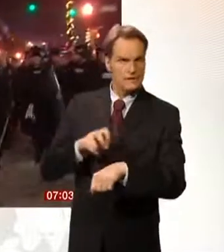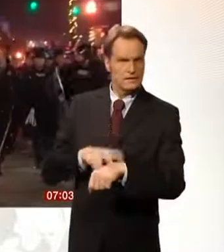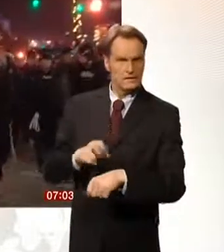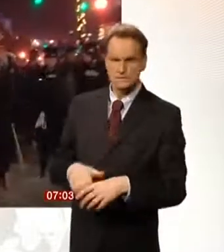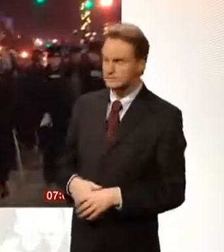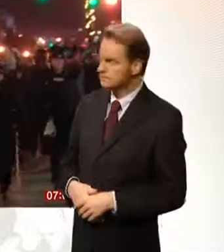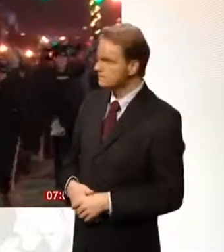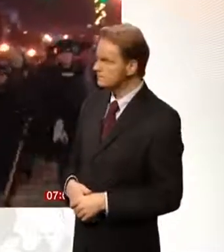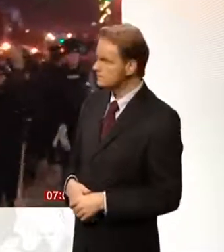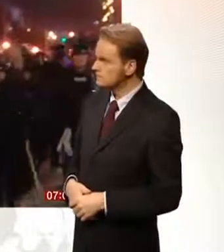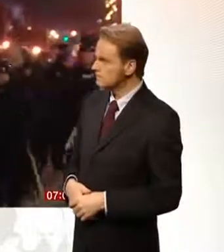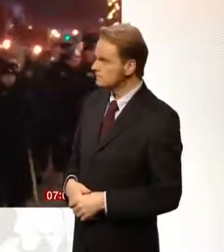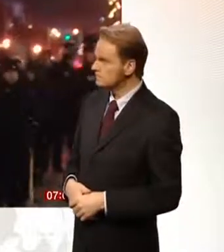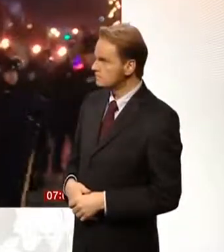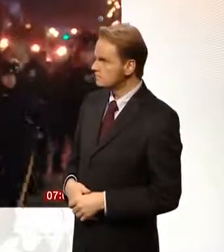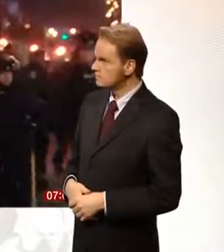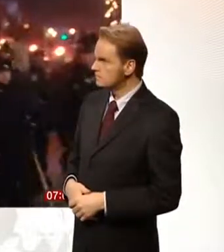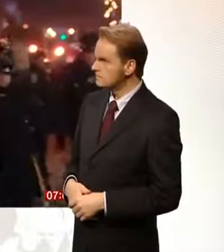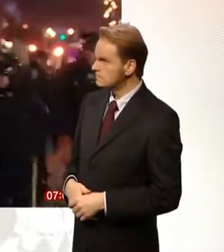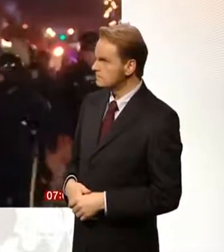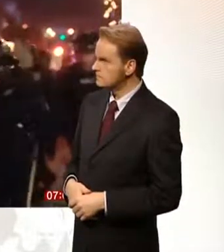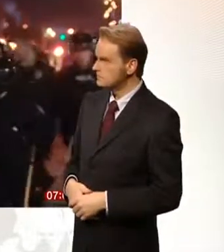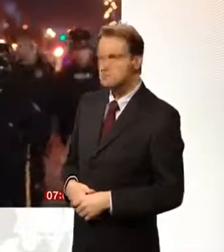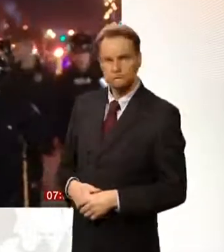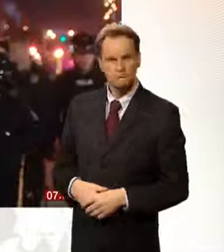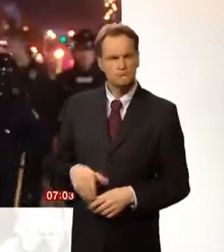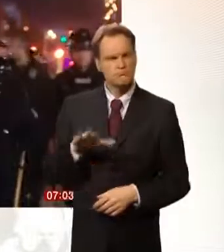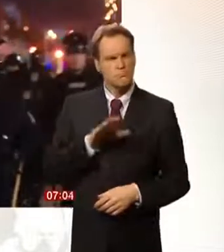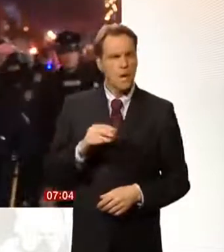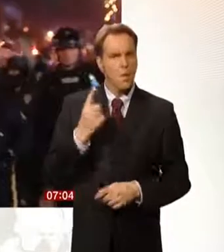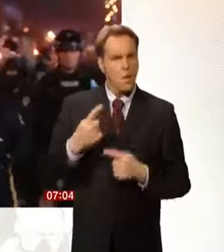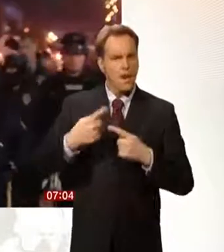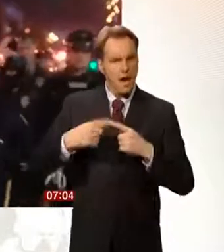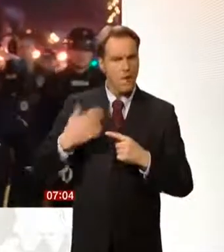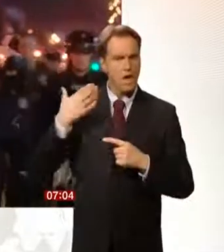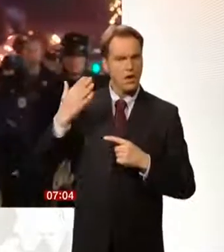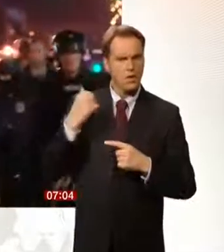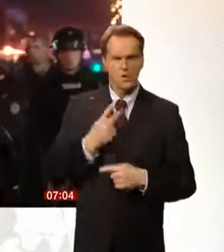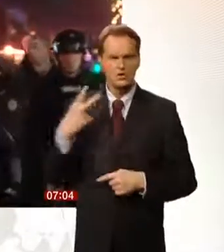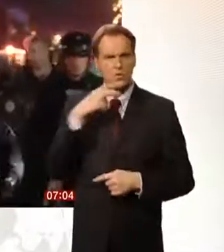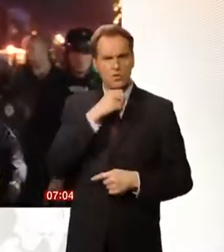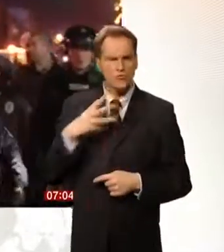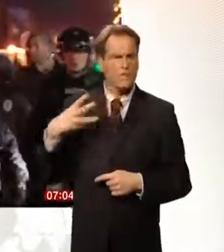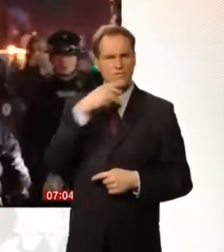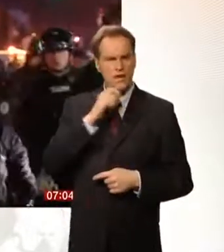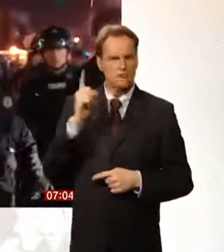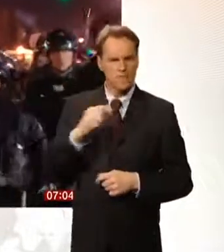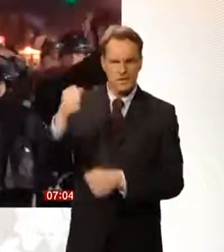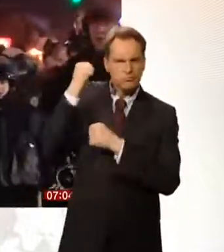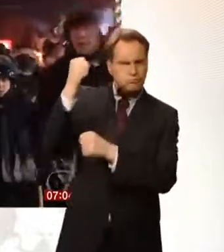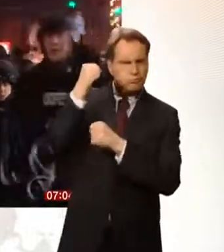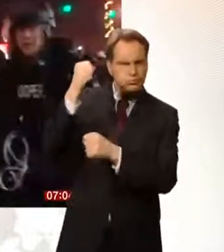called out two protesters. There were about two to three hundred protesters here earlier in the night. They called out two protesters to